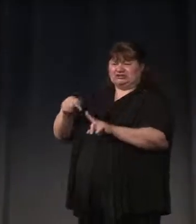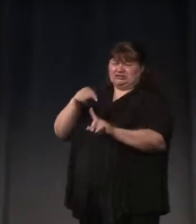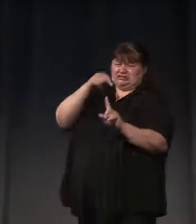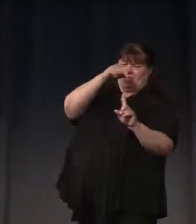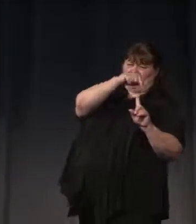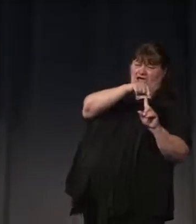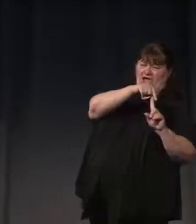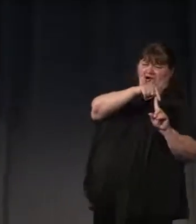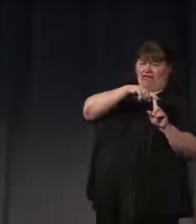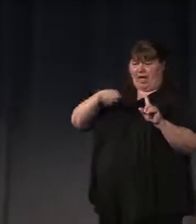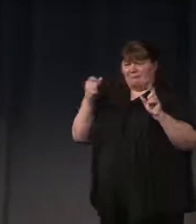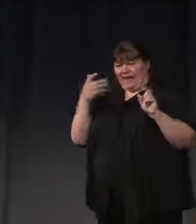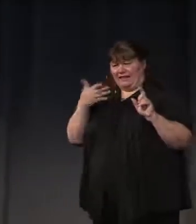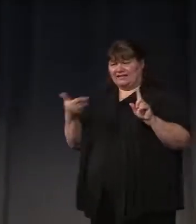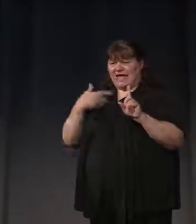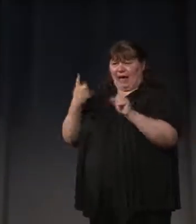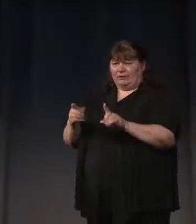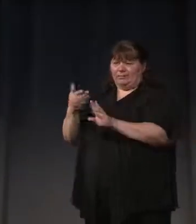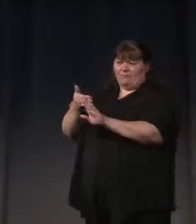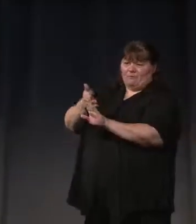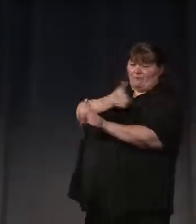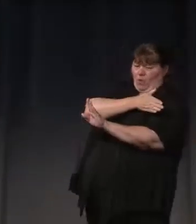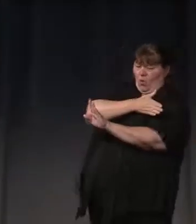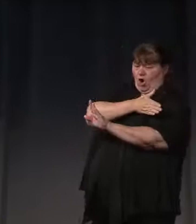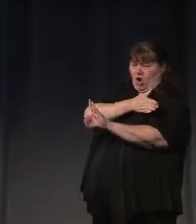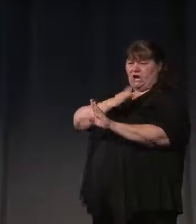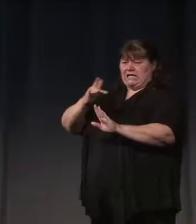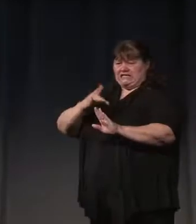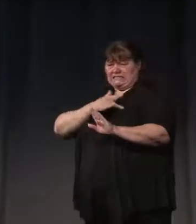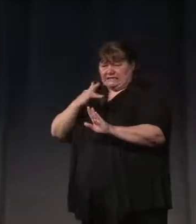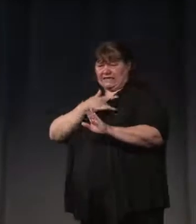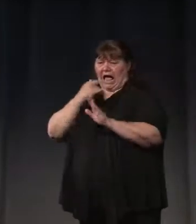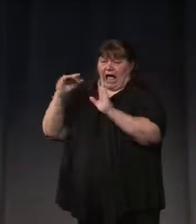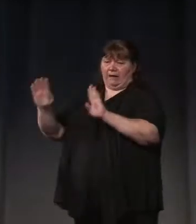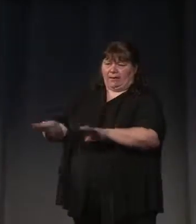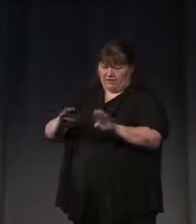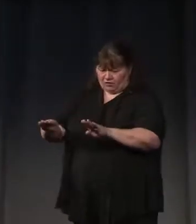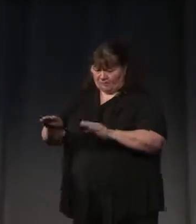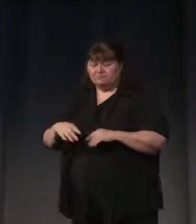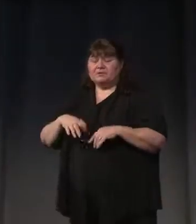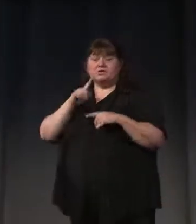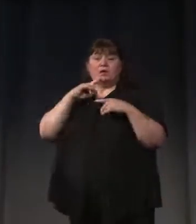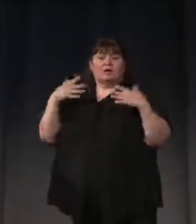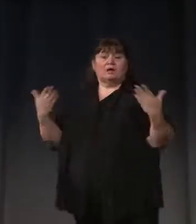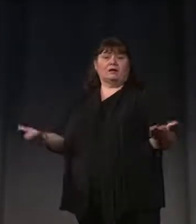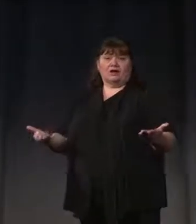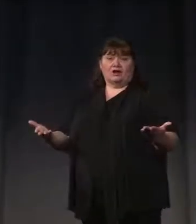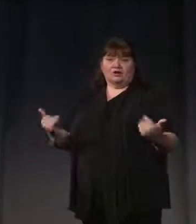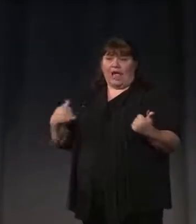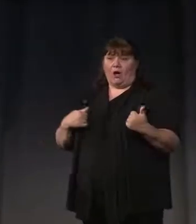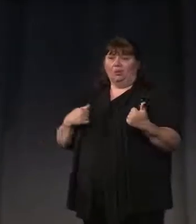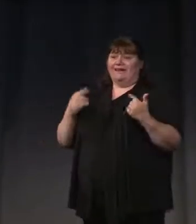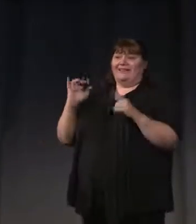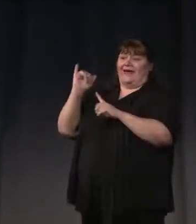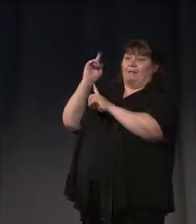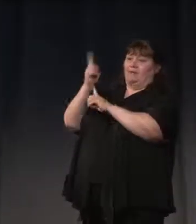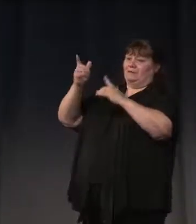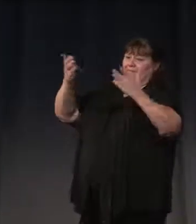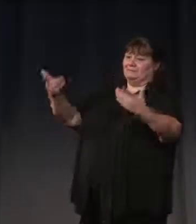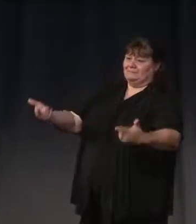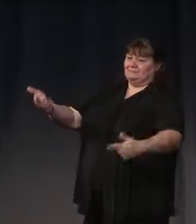and that many things are happening before the threshold of sensing and action. So here we are finally at that threshold,